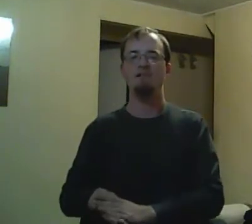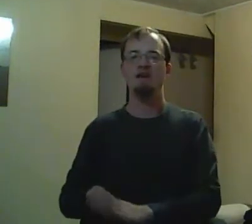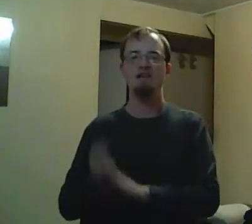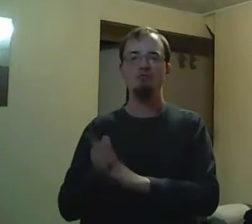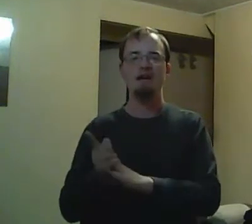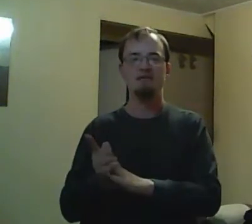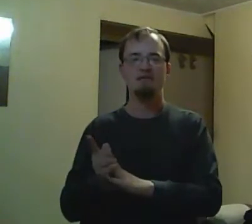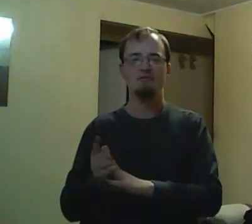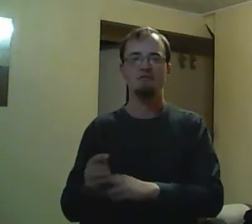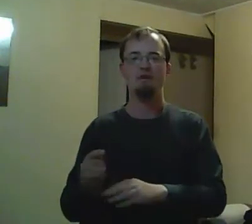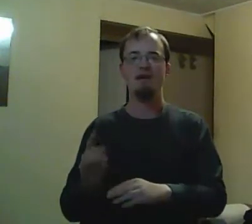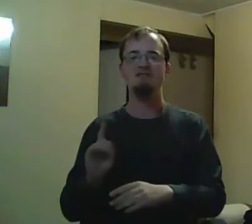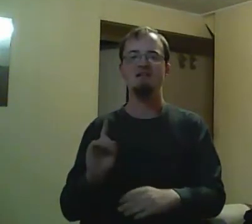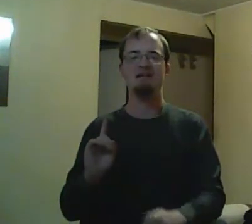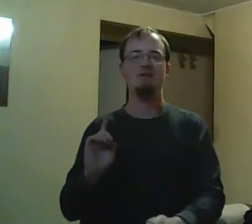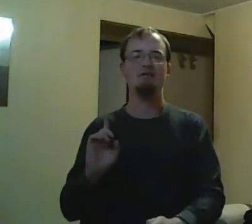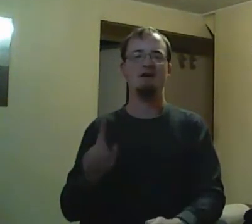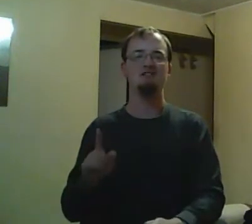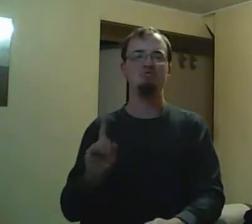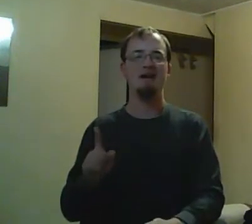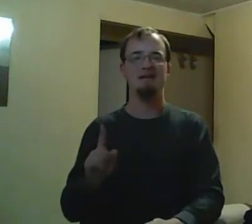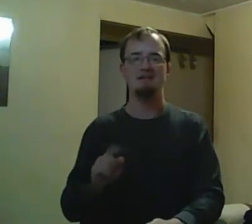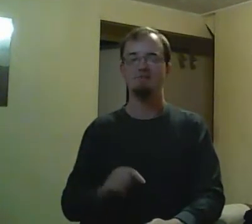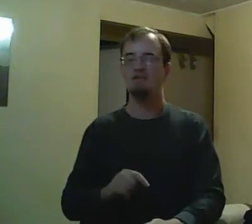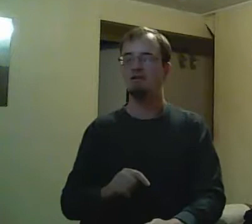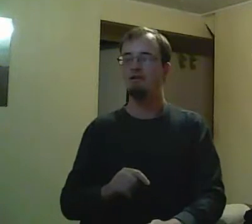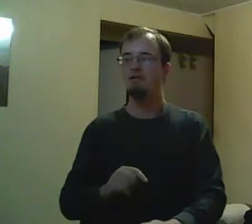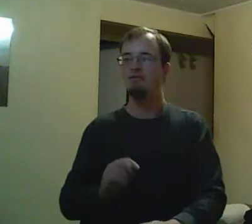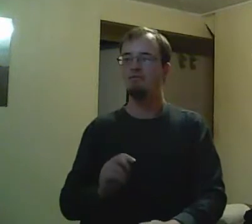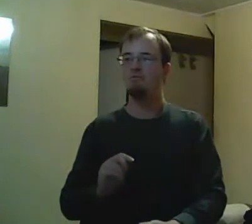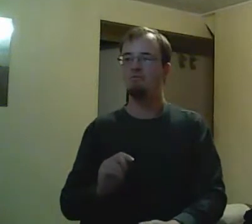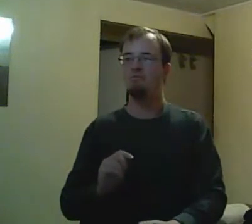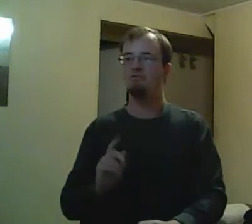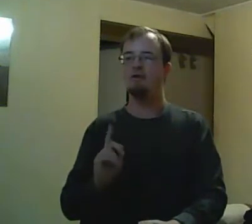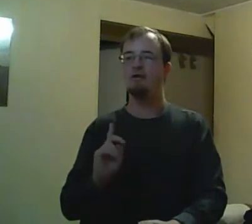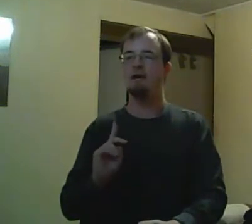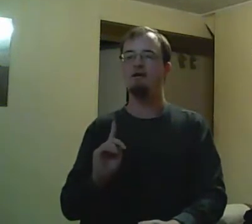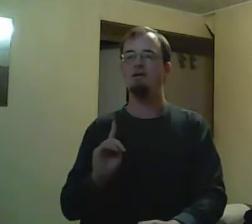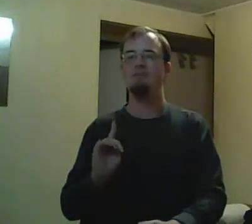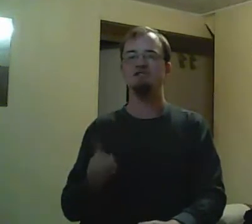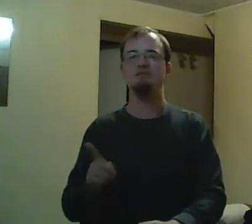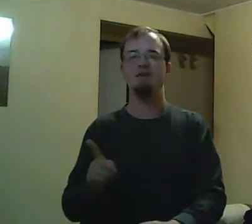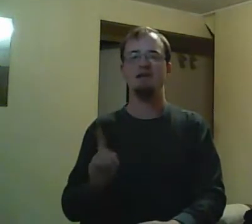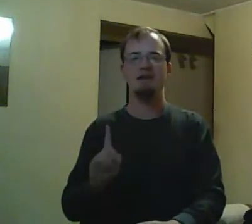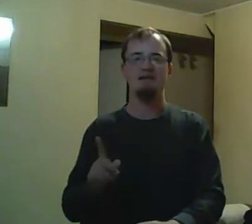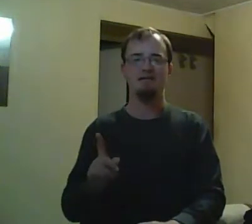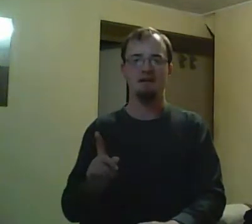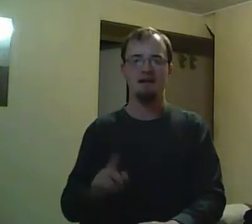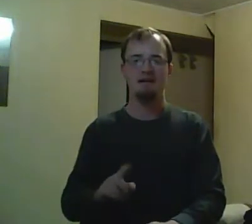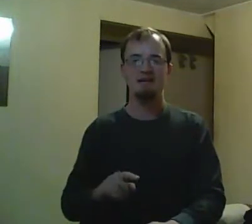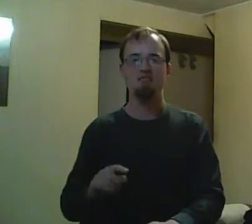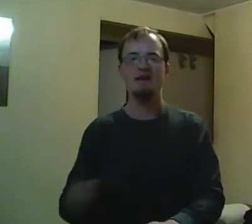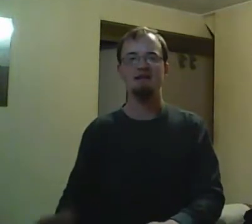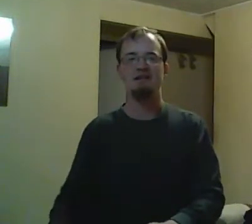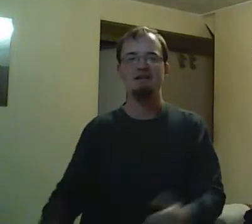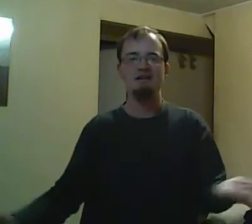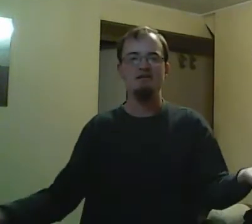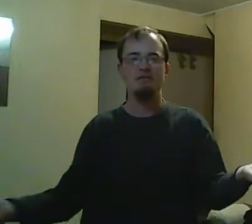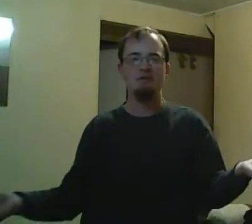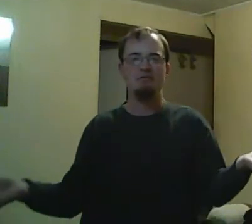brother, Ella and Toby talk about Rick being painted feathered and basically saying, are they going to